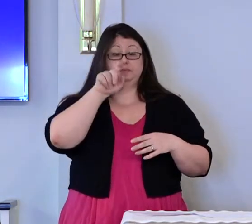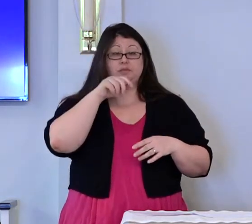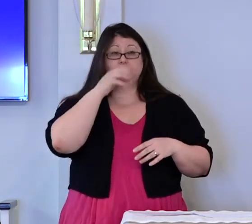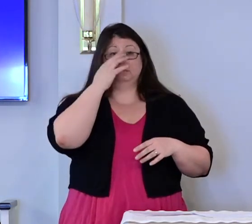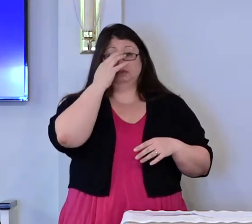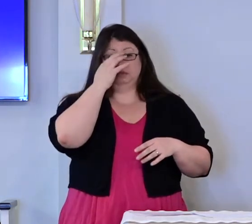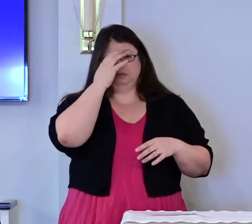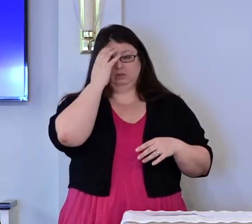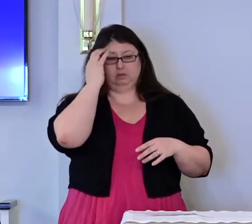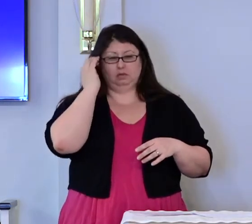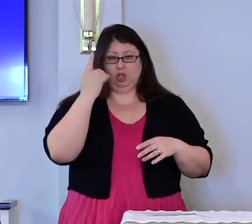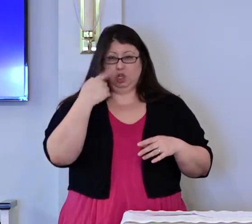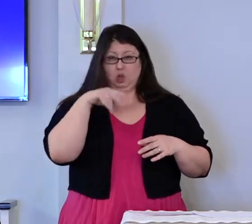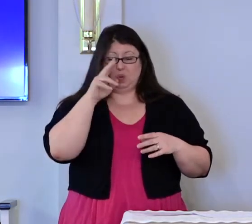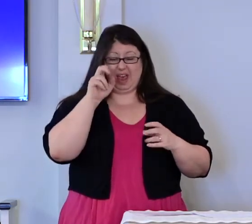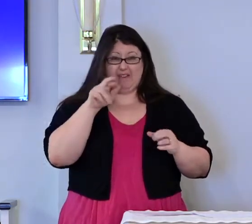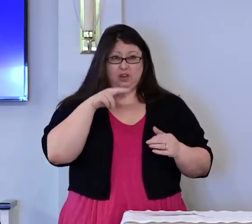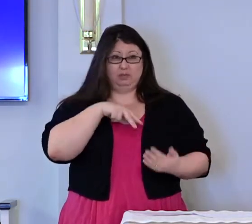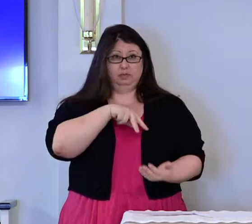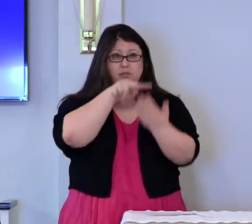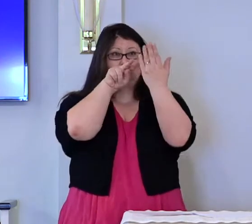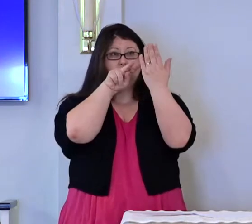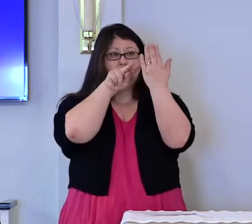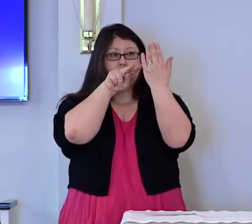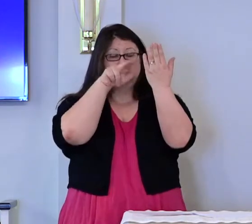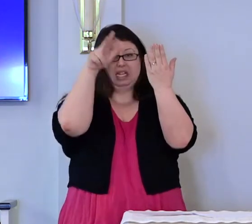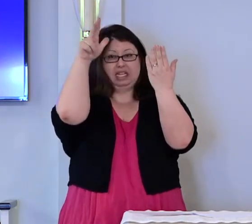have you ever looked Satan in the face?